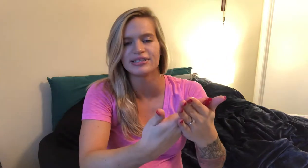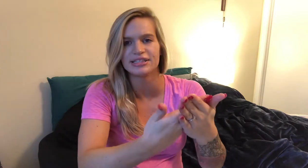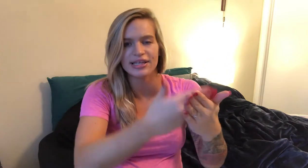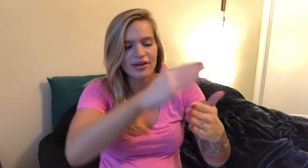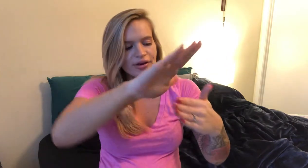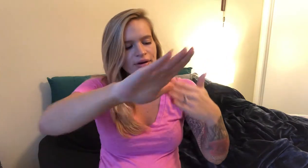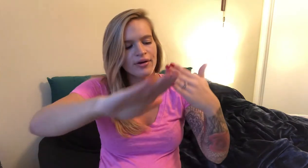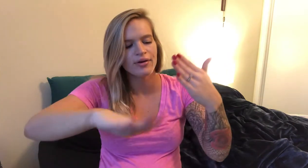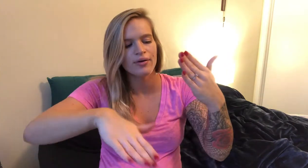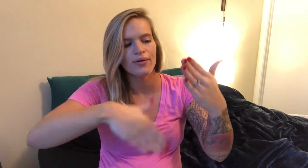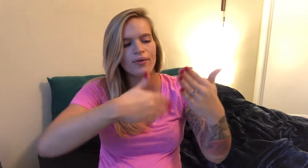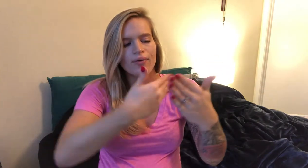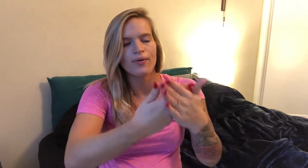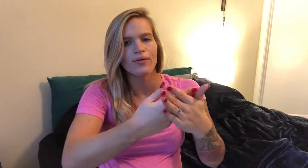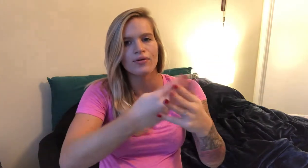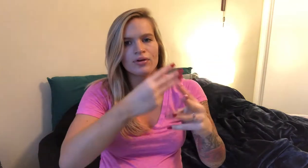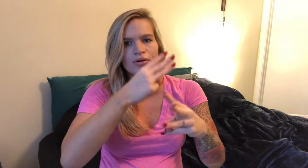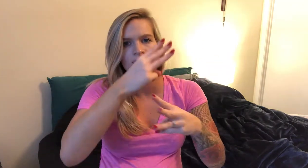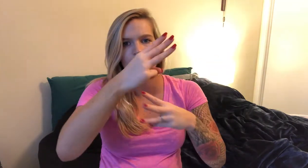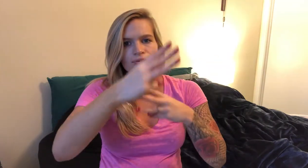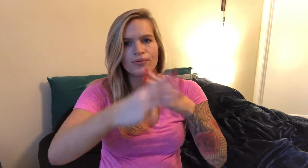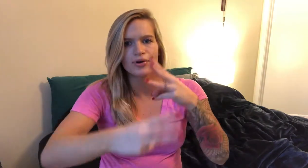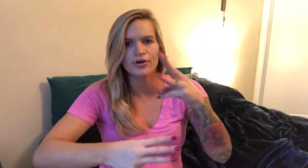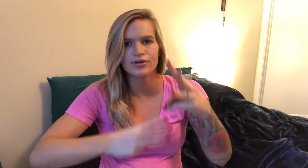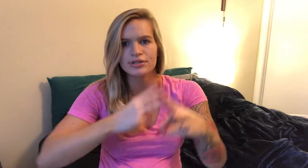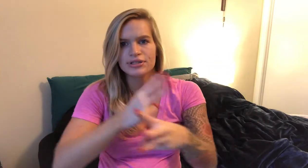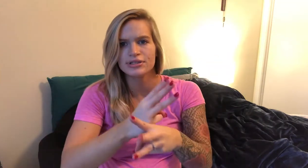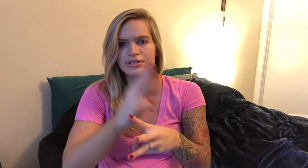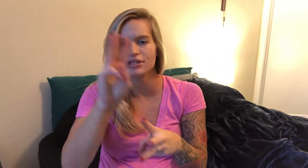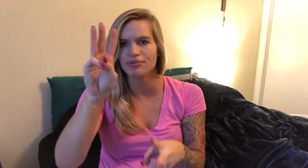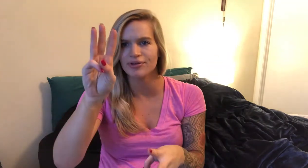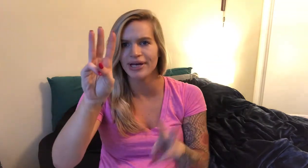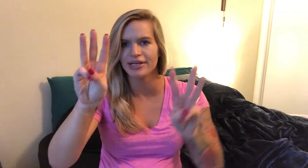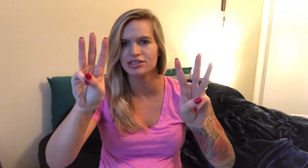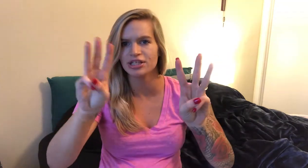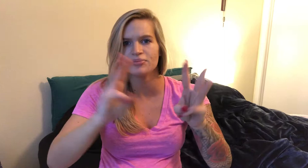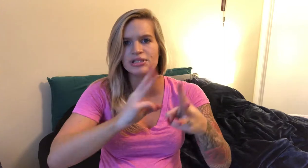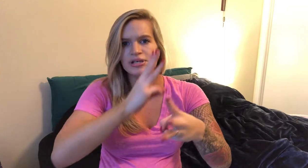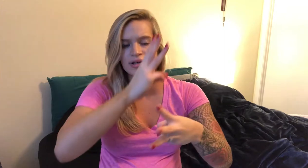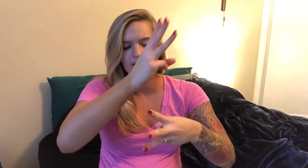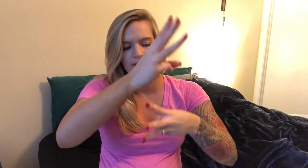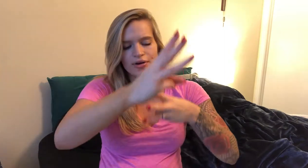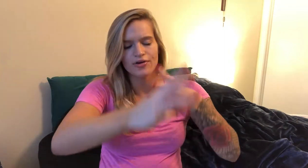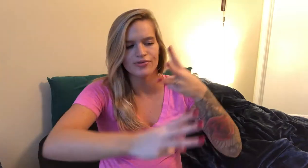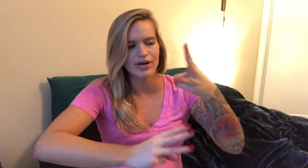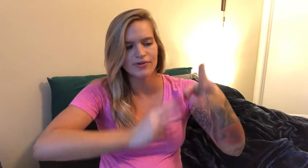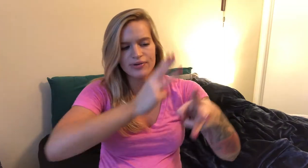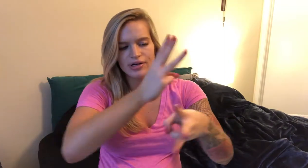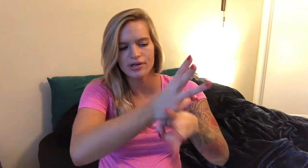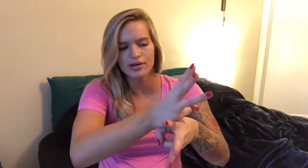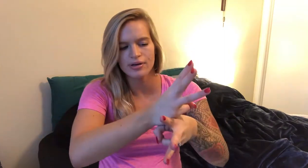into the other whole world W hand shapes go around one another